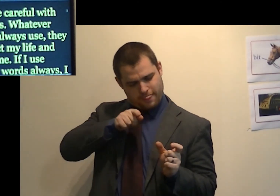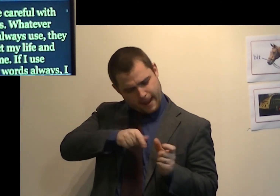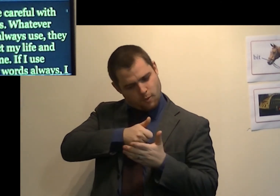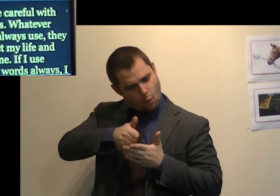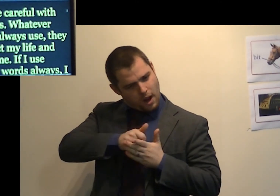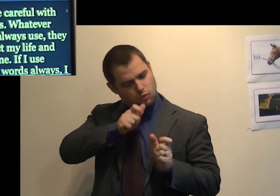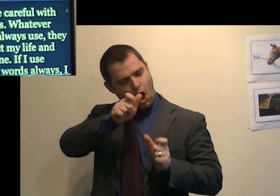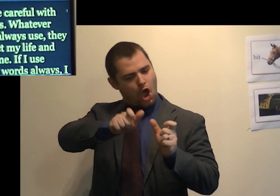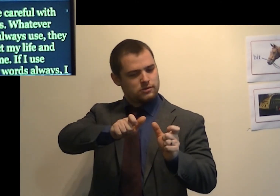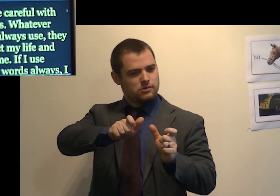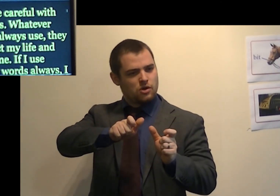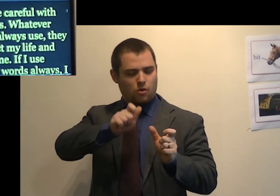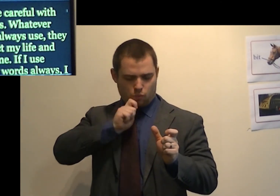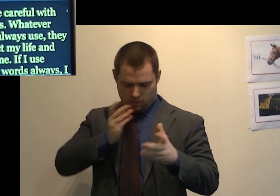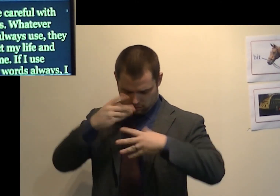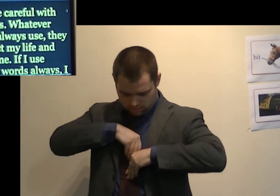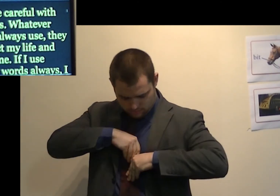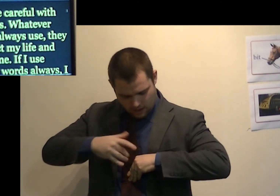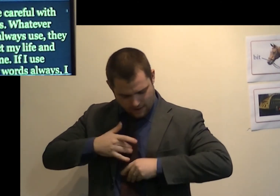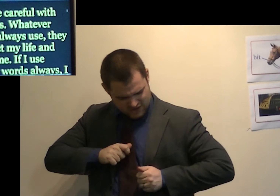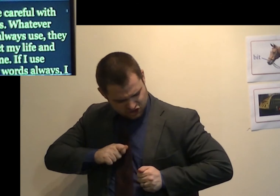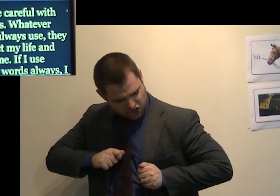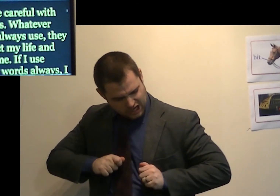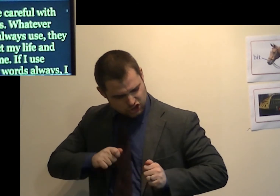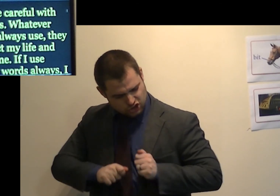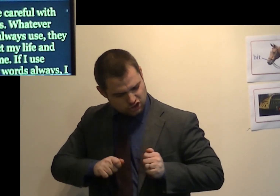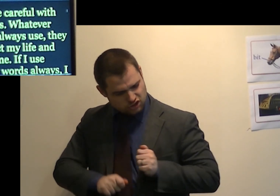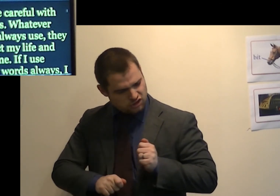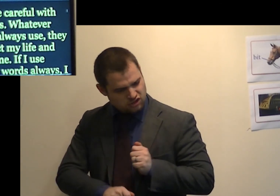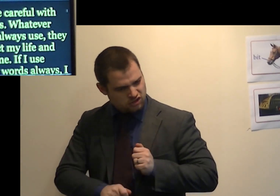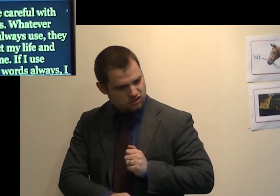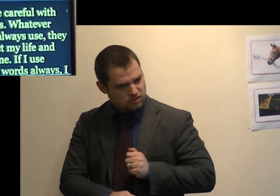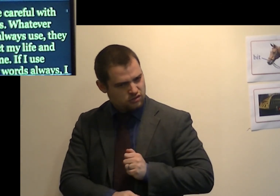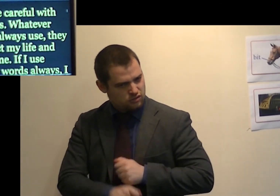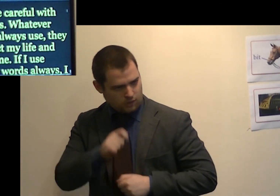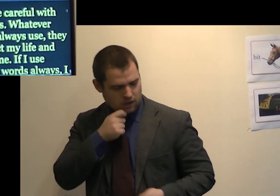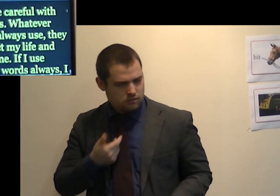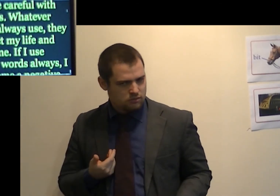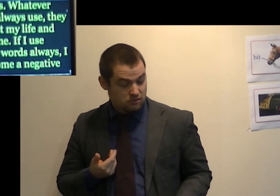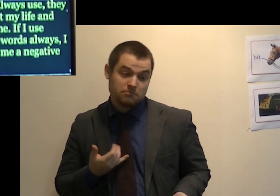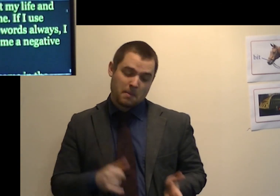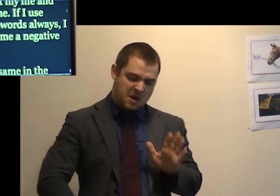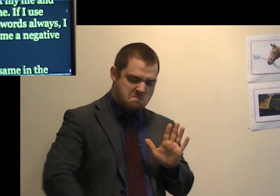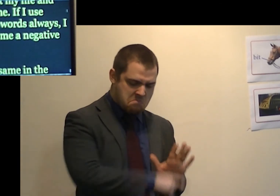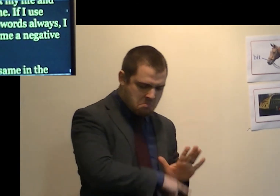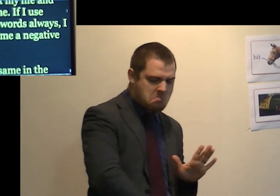will affect my life and change me. If I use negative words always,